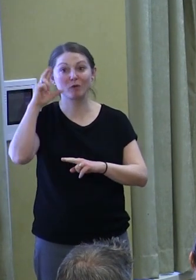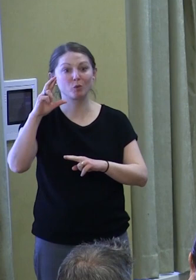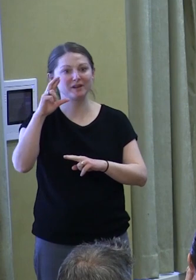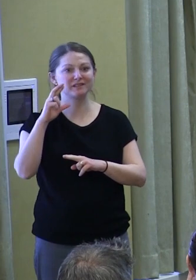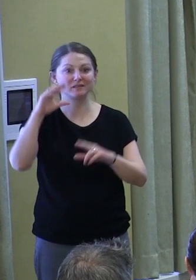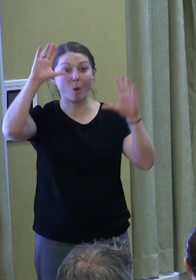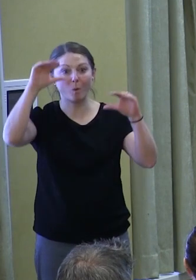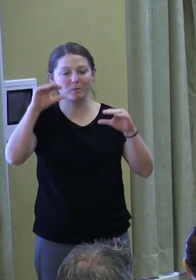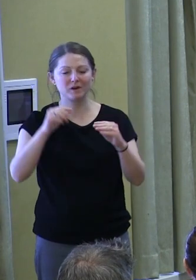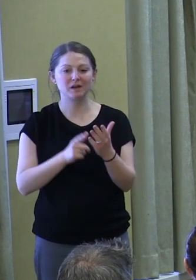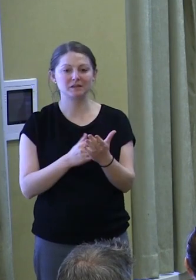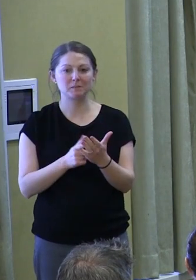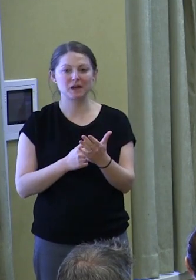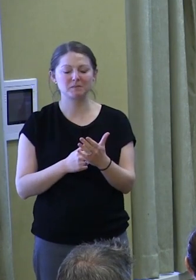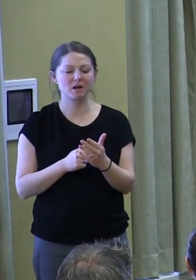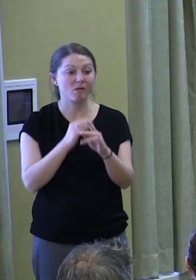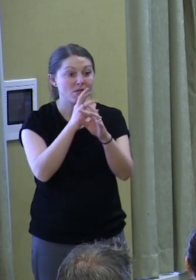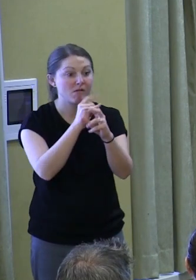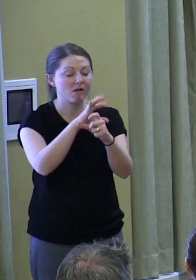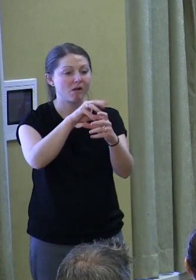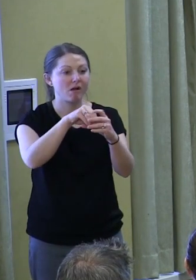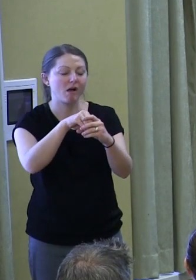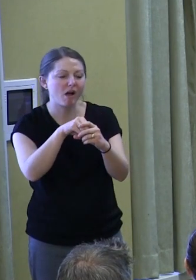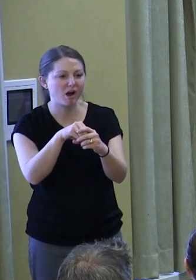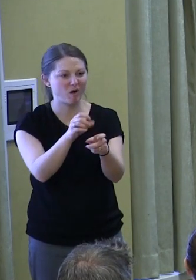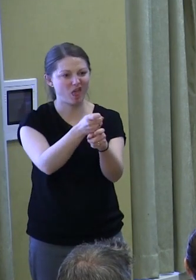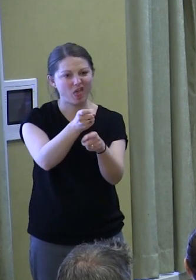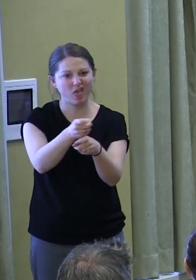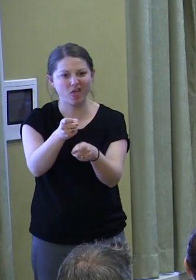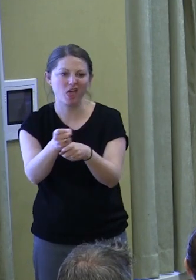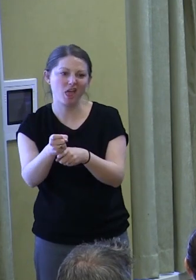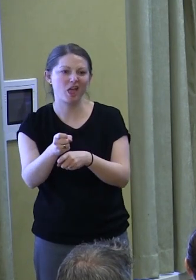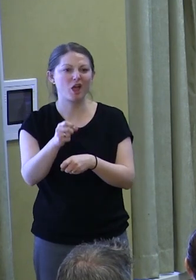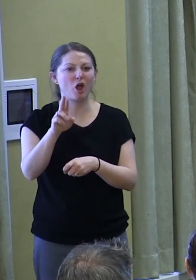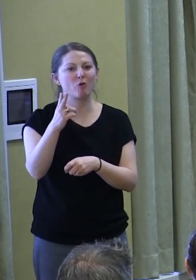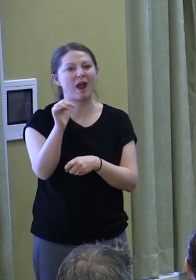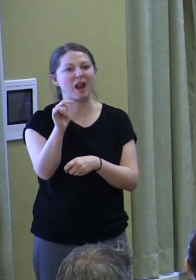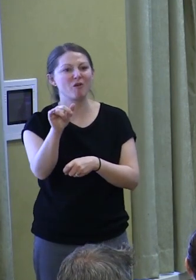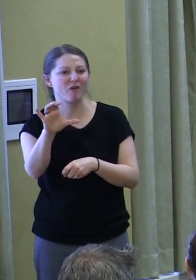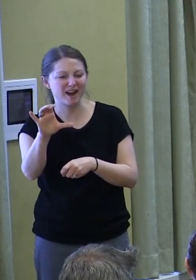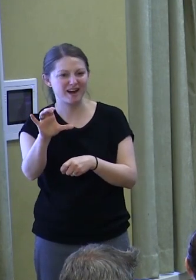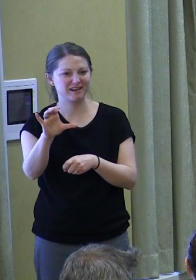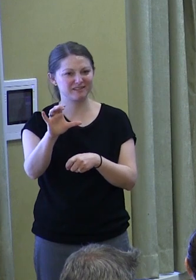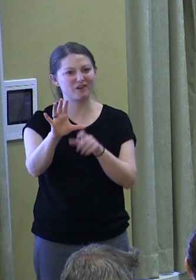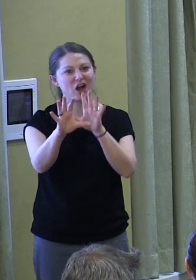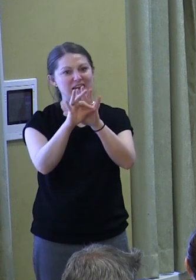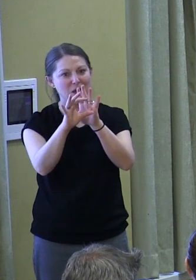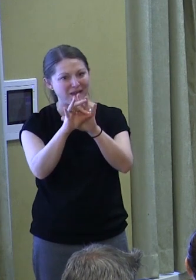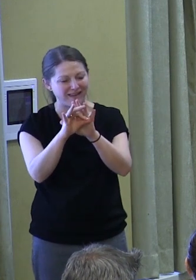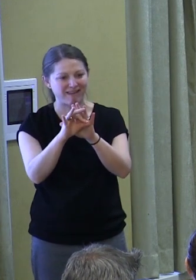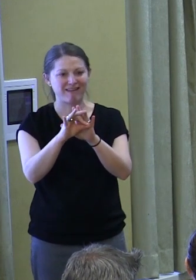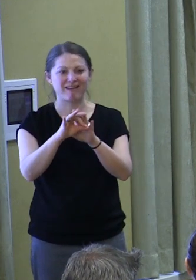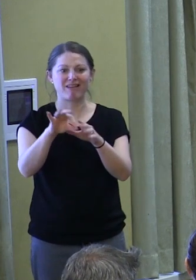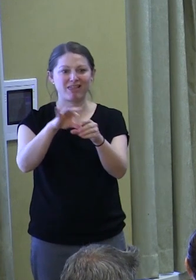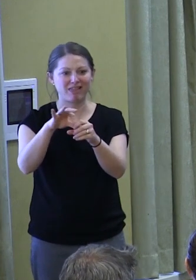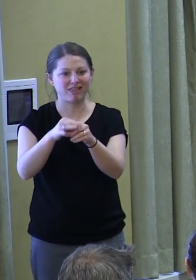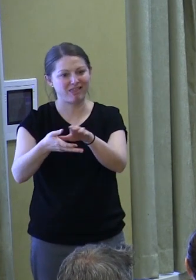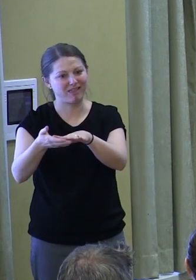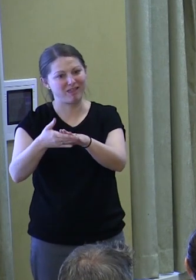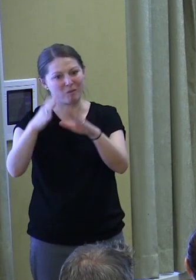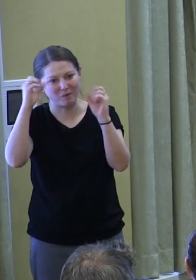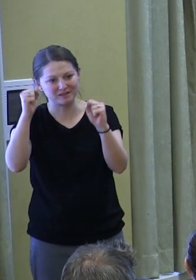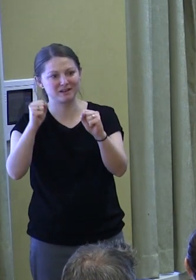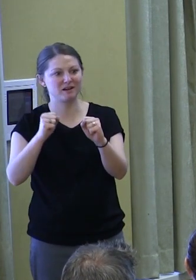sometimes getting swept up in campaign rhetoric when election cycles come along, like I did, rather than